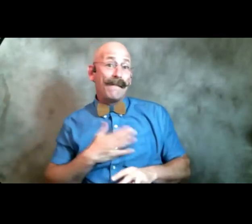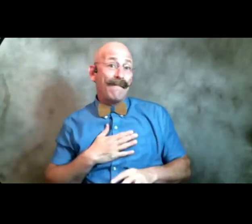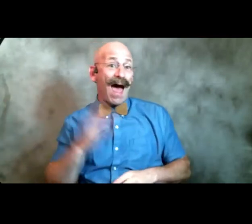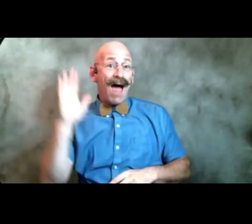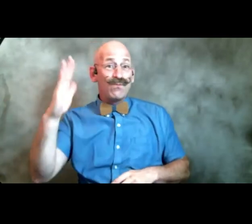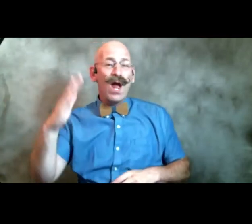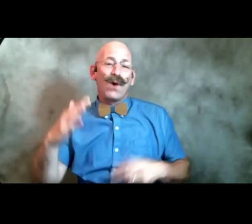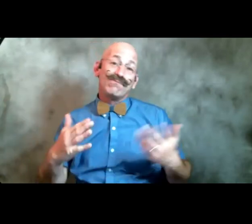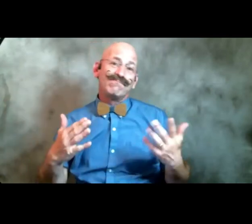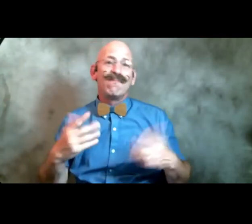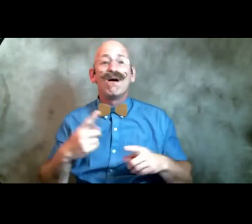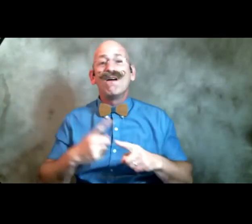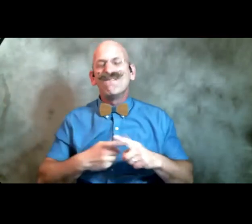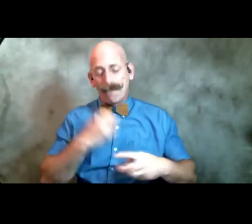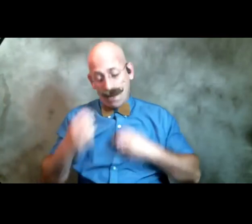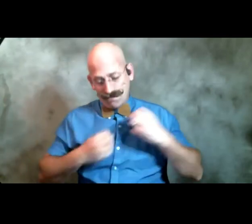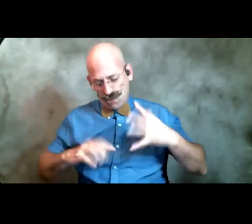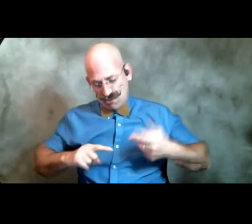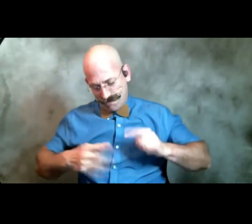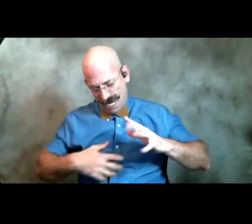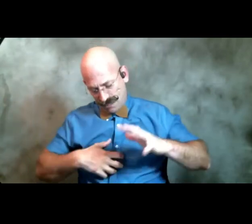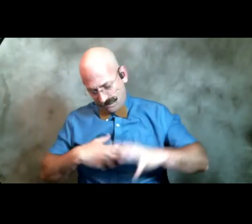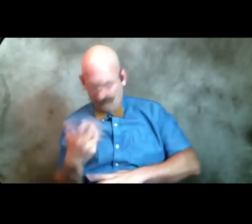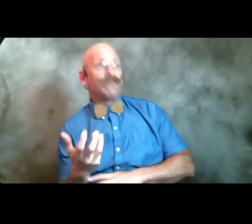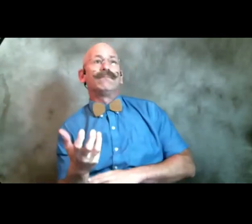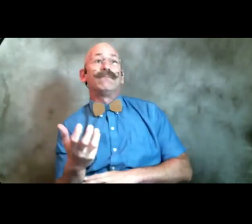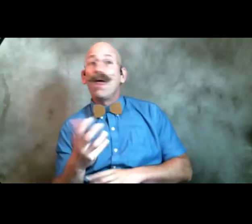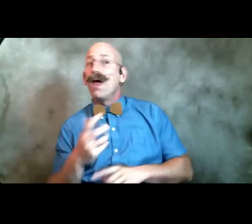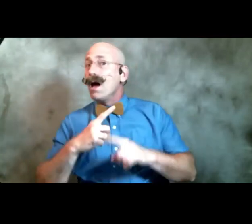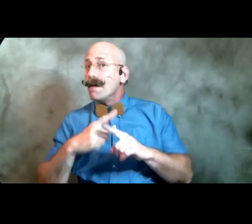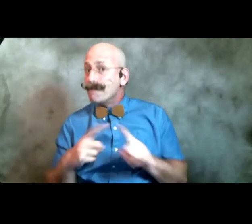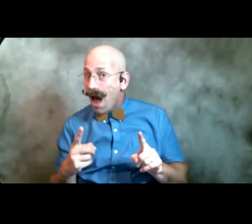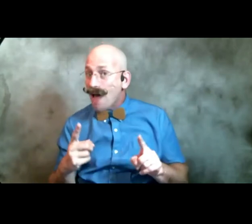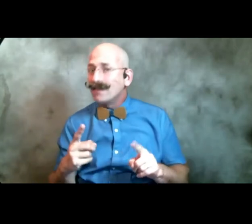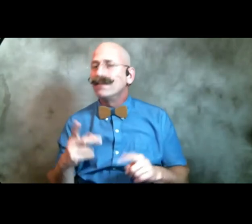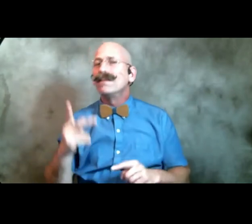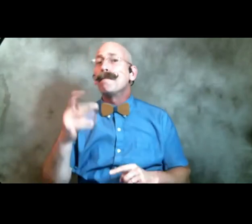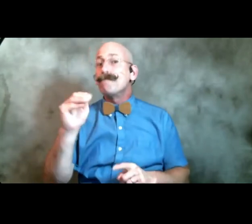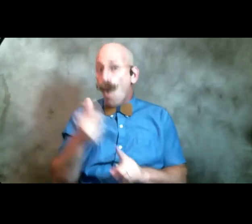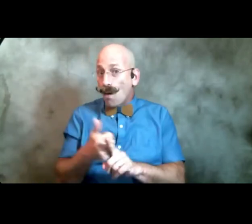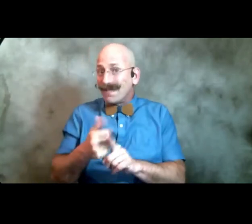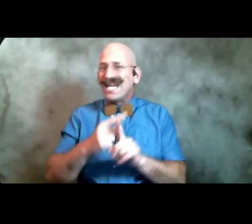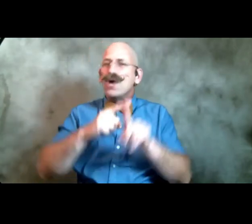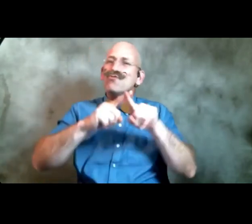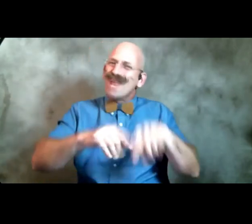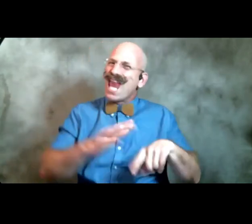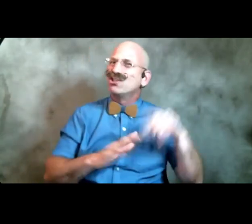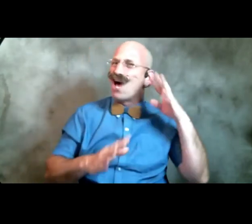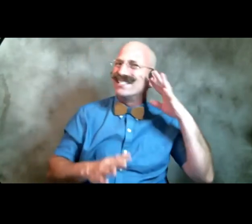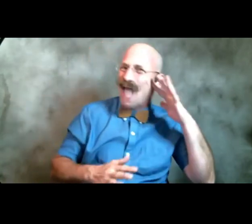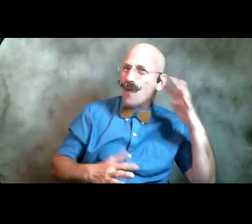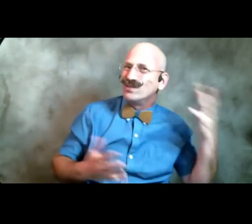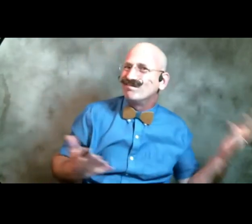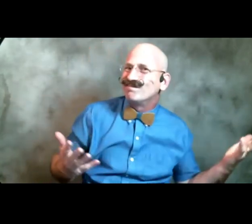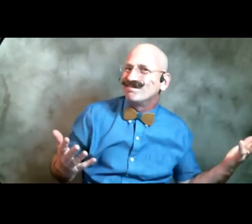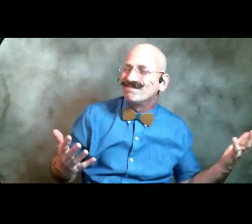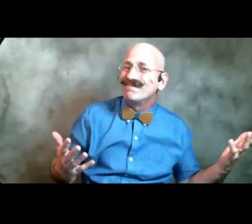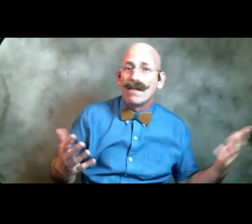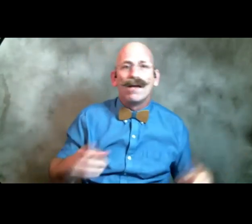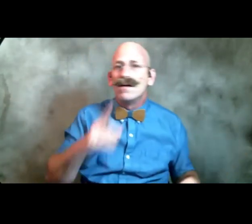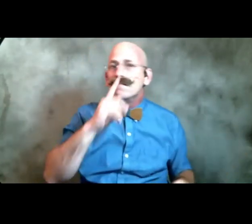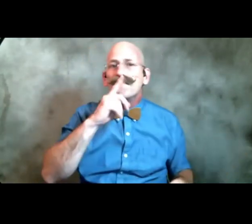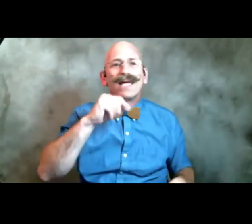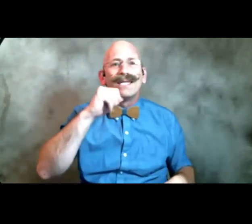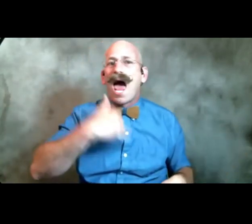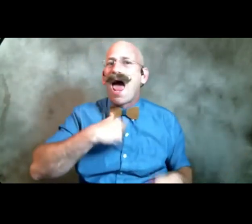from emotional pain but it is a it is a poem that relies on sound it does not have a word